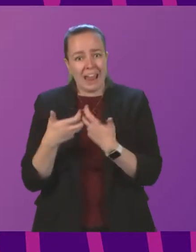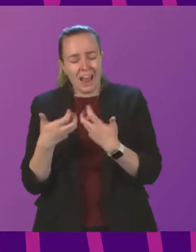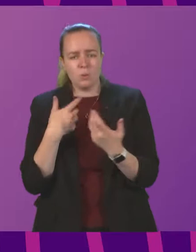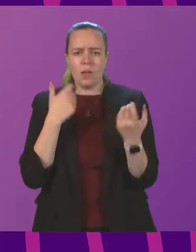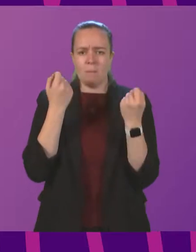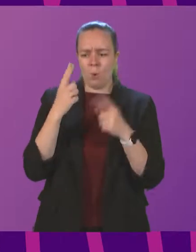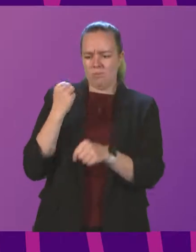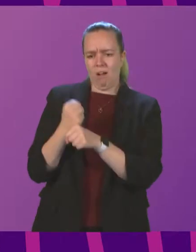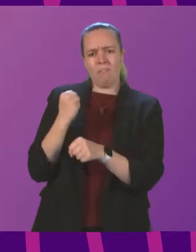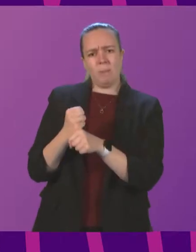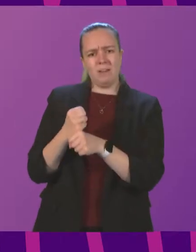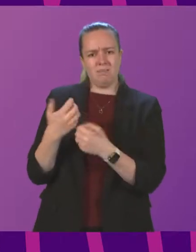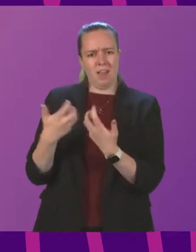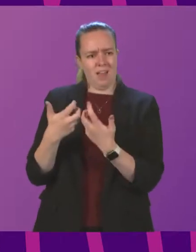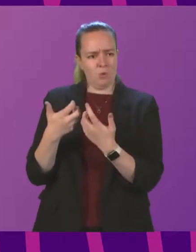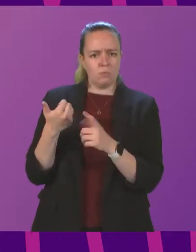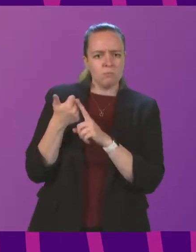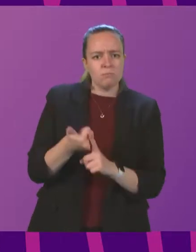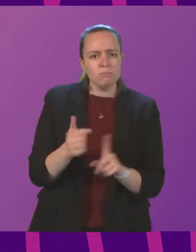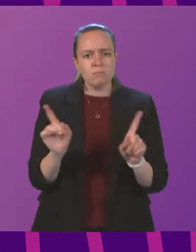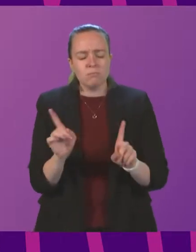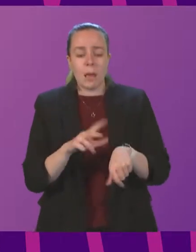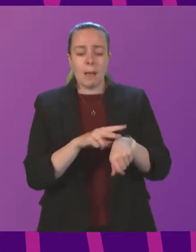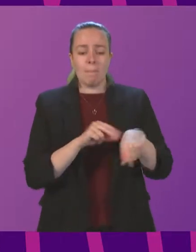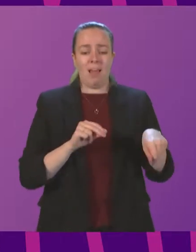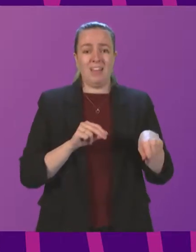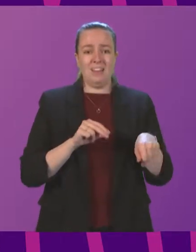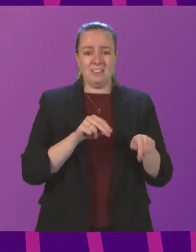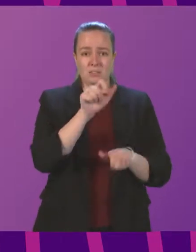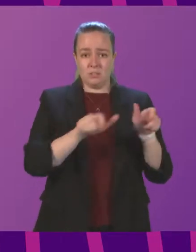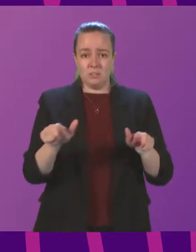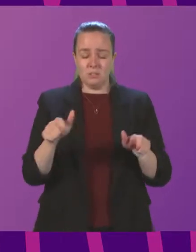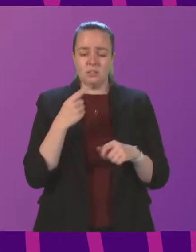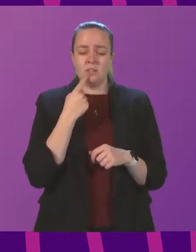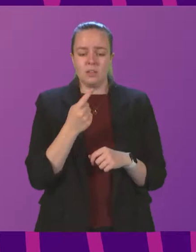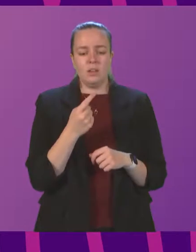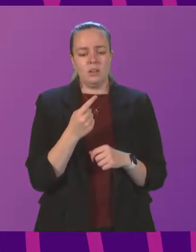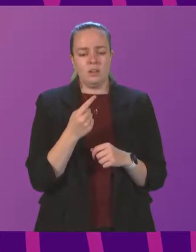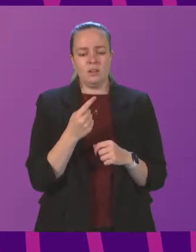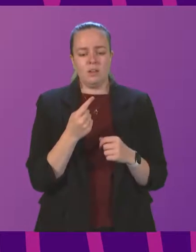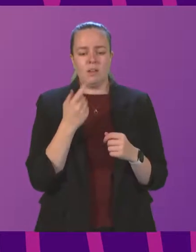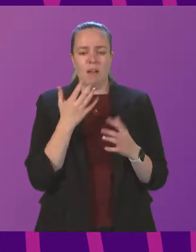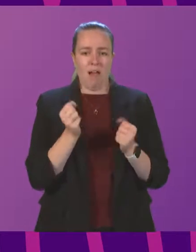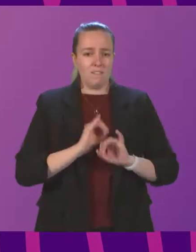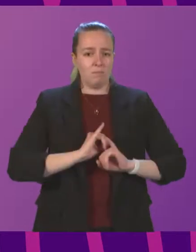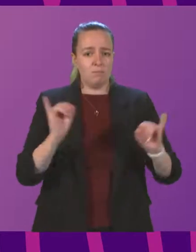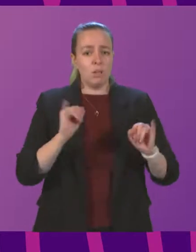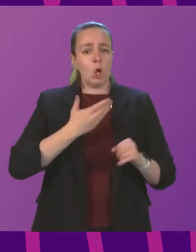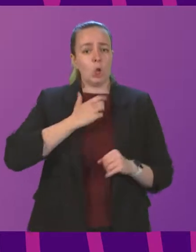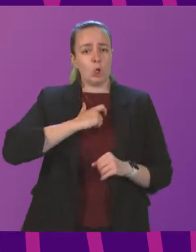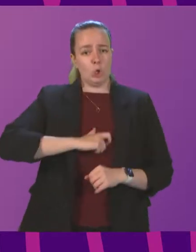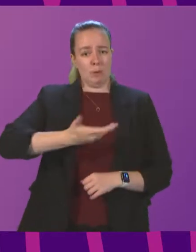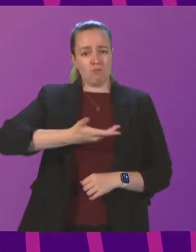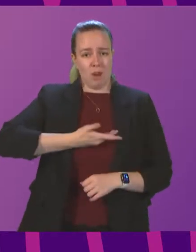the government's position in relation to those limits. Police officers declare to, and I quote, uphold fundamental human rights and